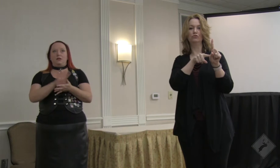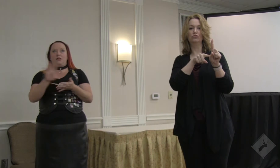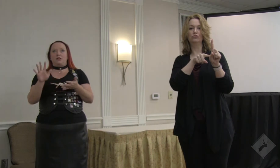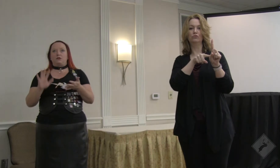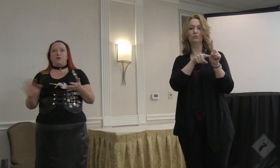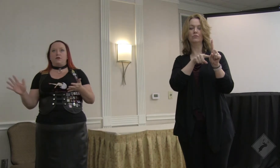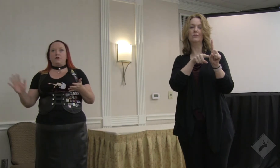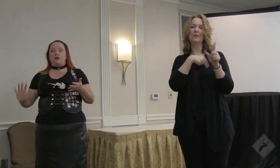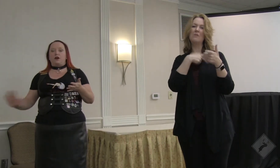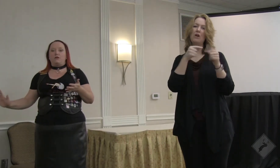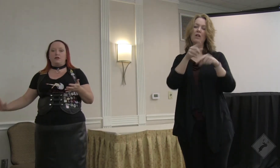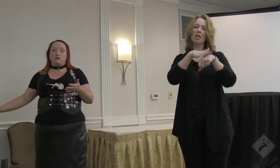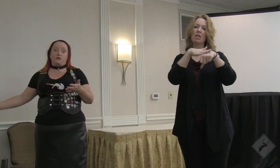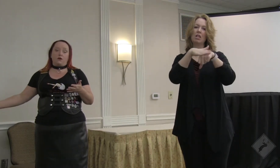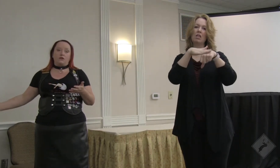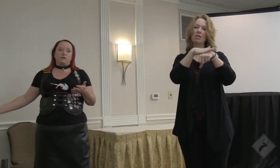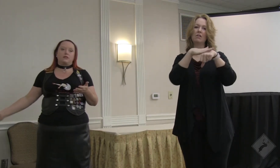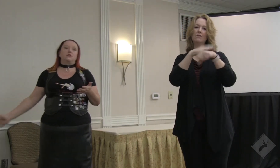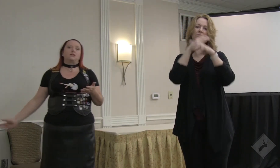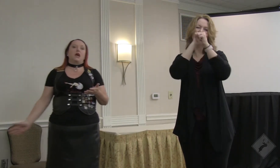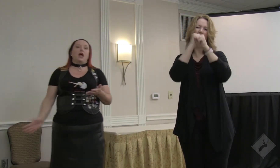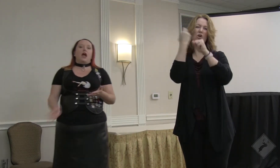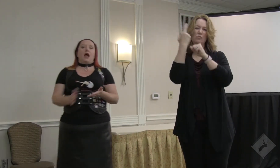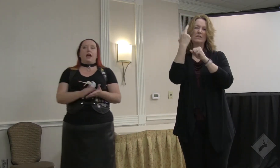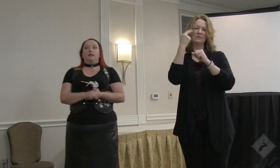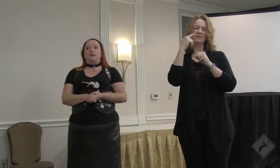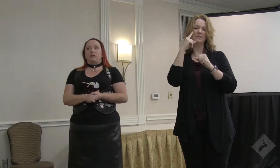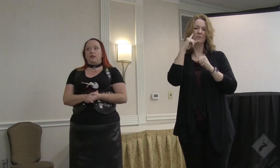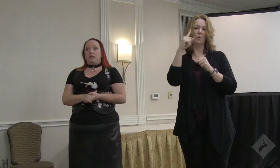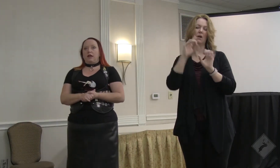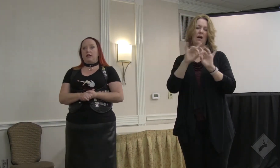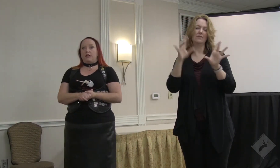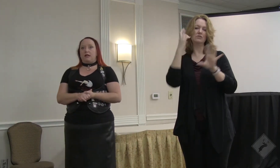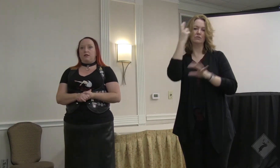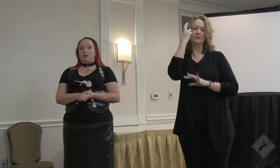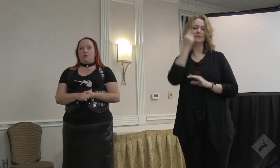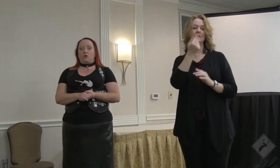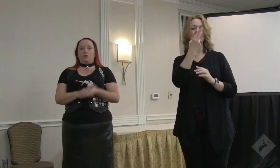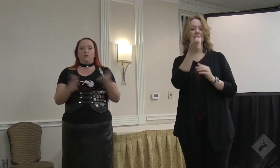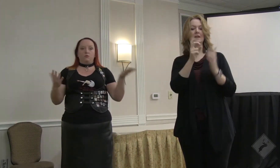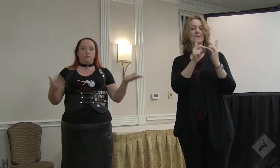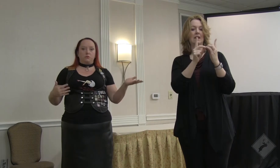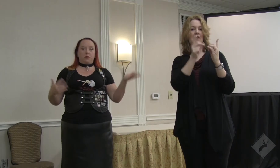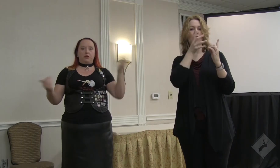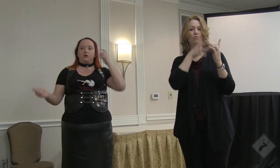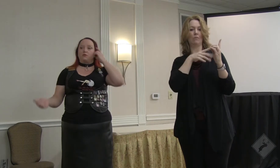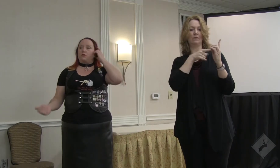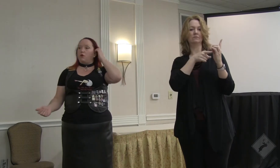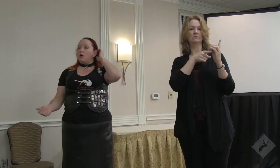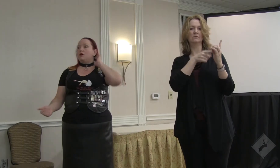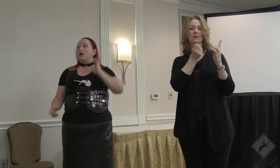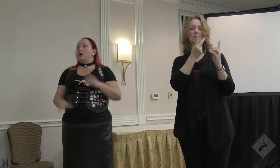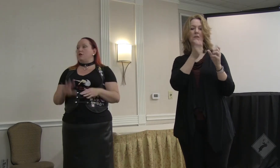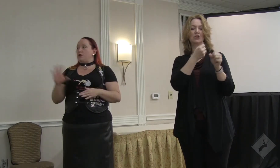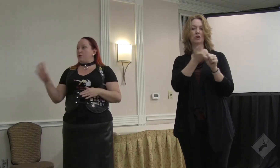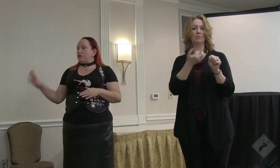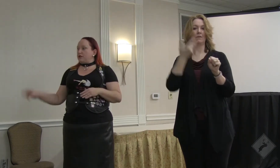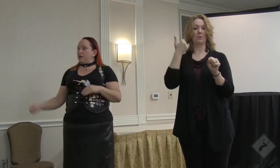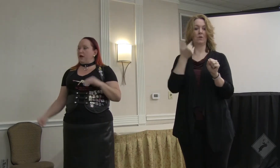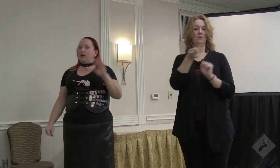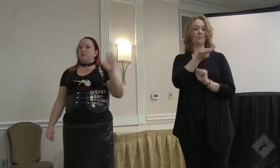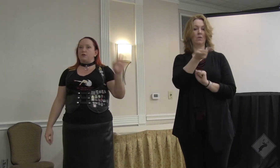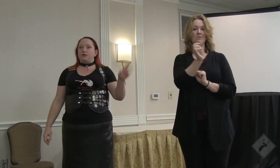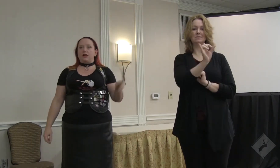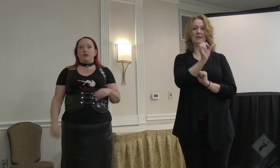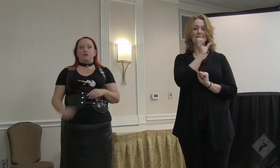keeping the details very, very confidential for obvious reasons. And he had dated this girl a couple of years before. They're both